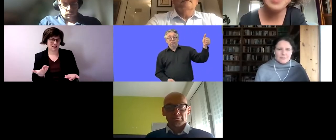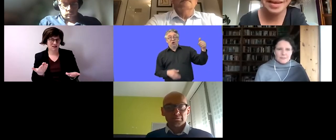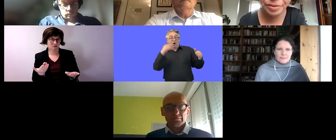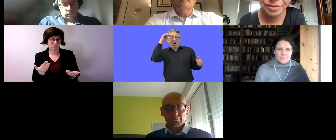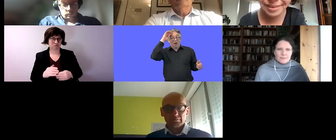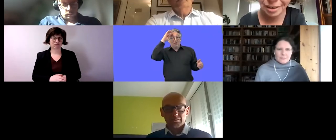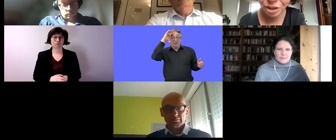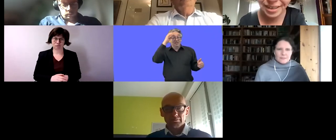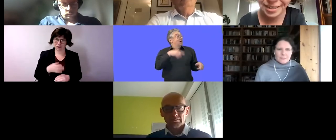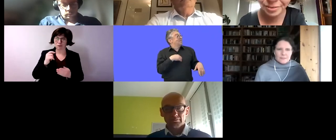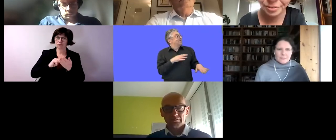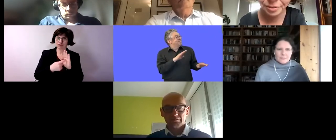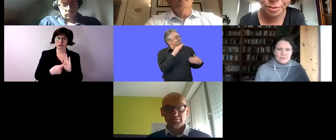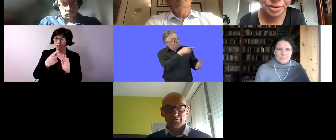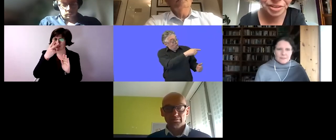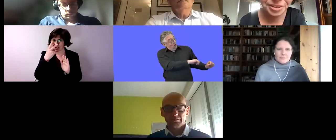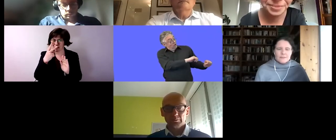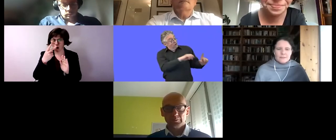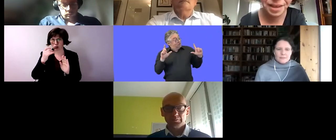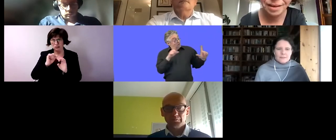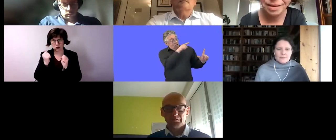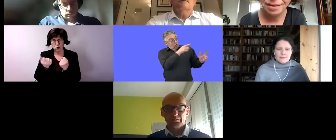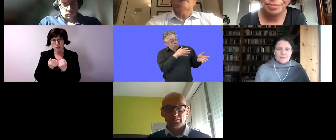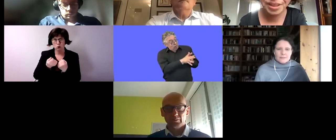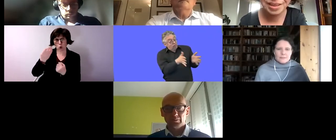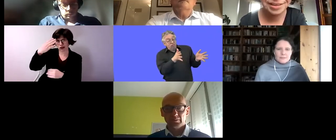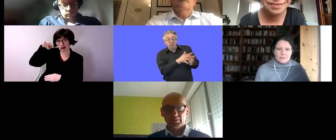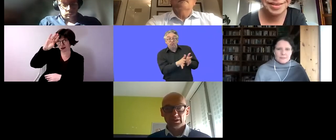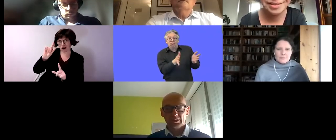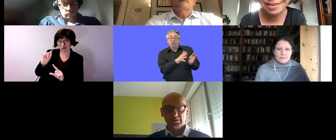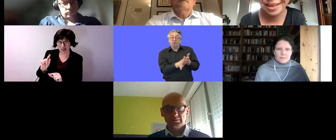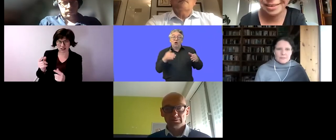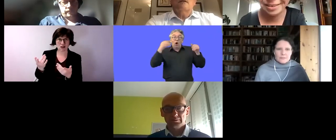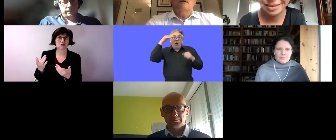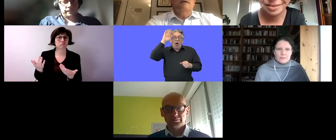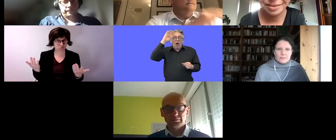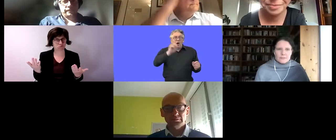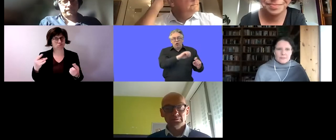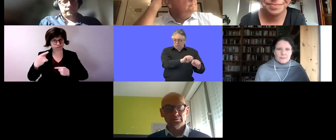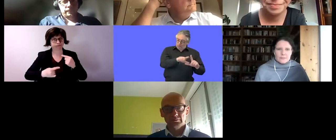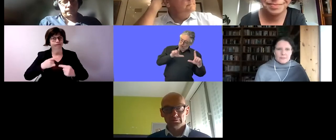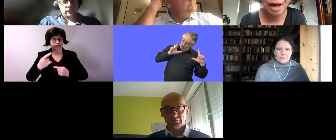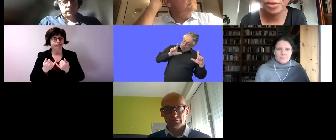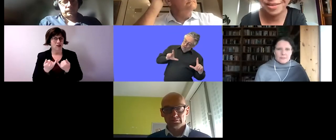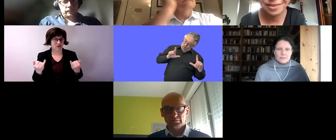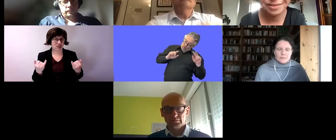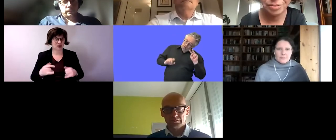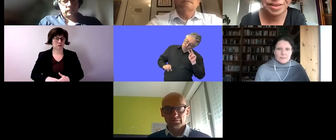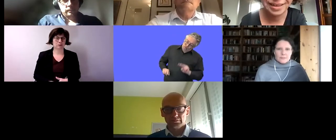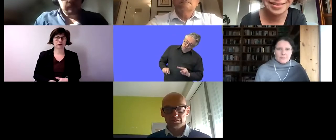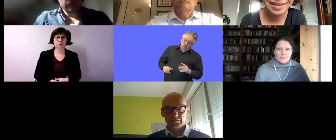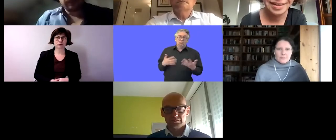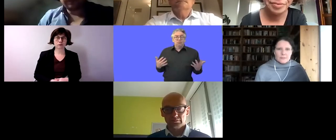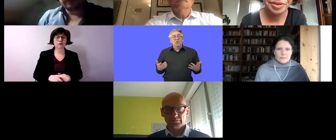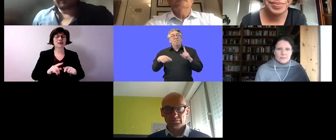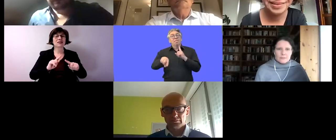you're going to speak about the irish perspective and that you reported a little bit on the